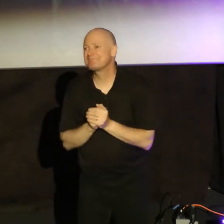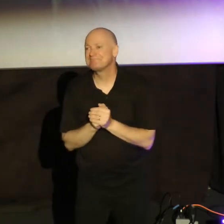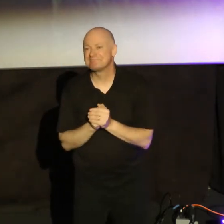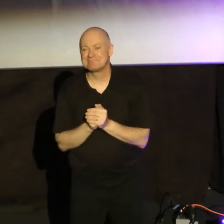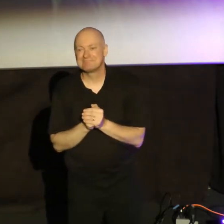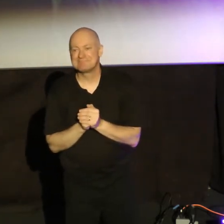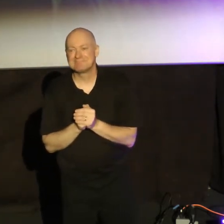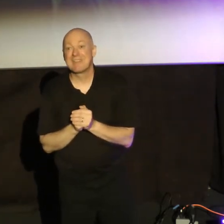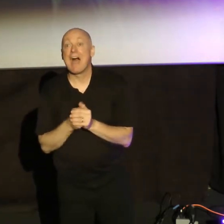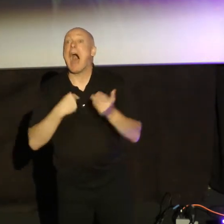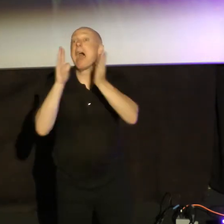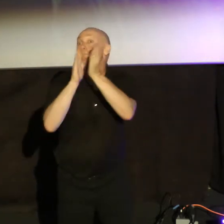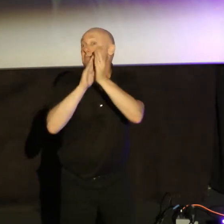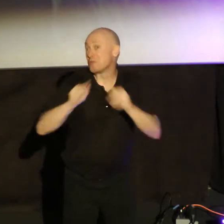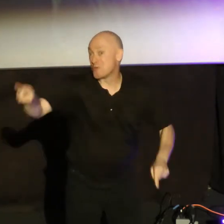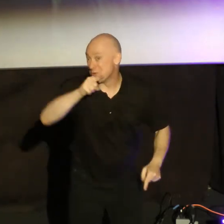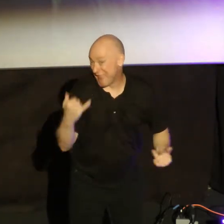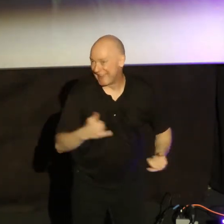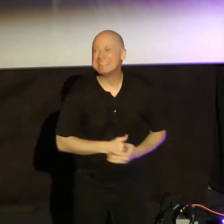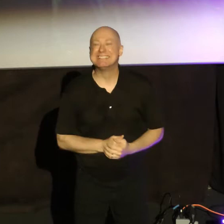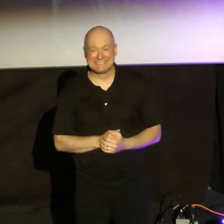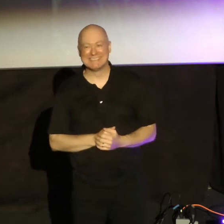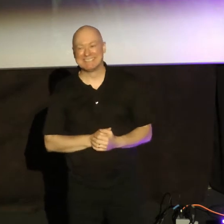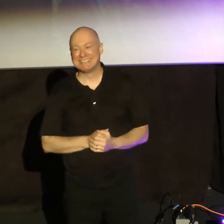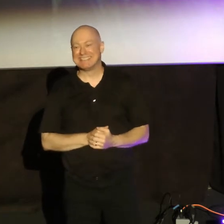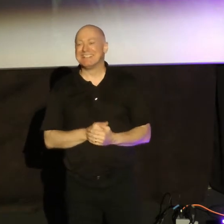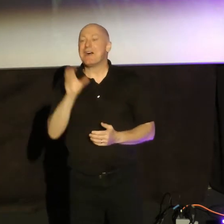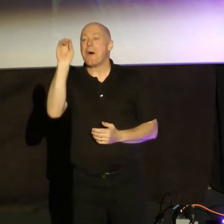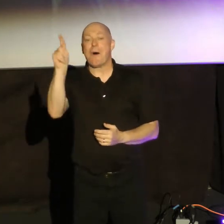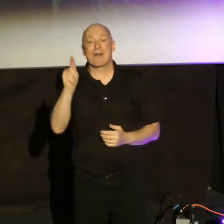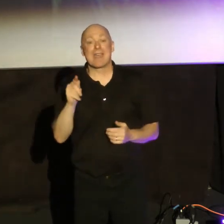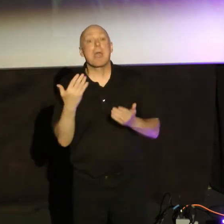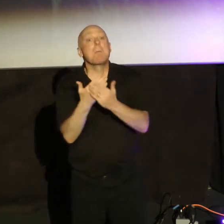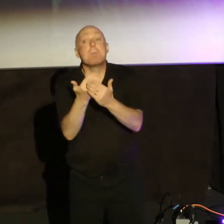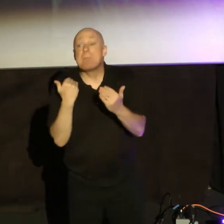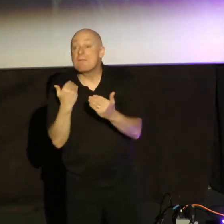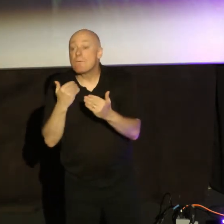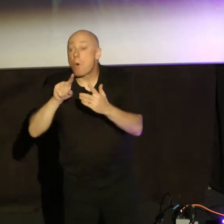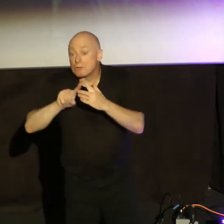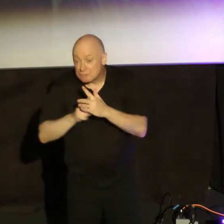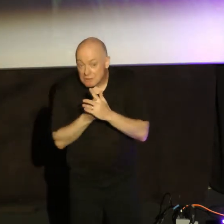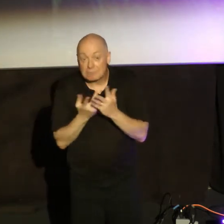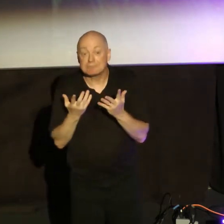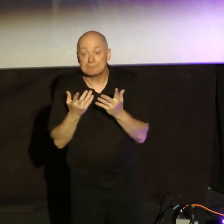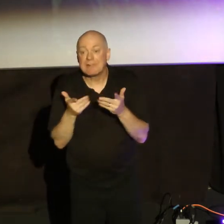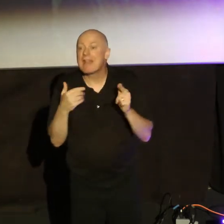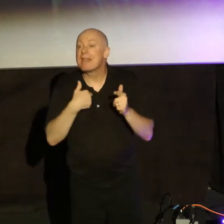do this for you guys. So thank you. Let's, before we go any further, let me pray.